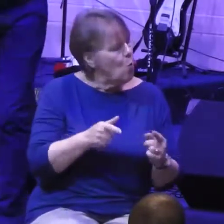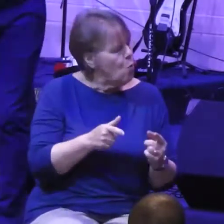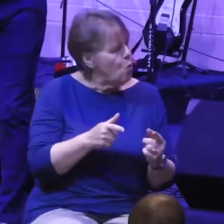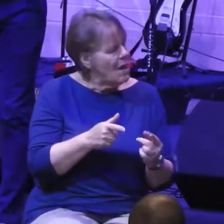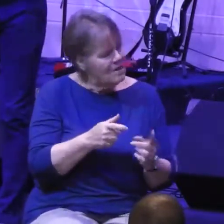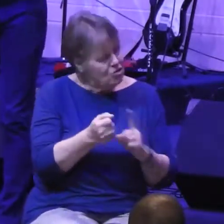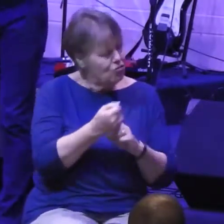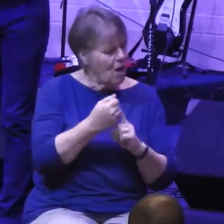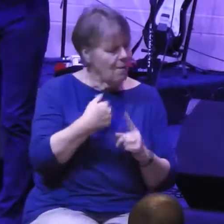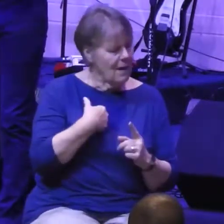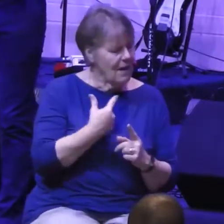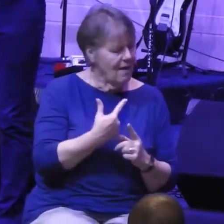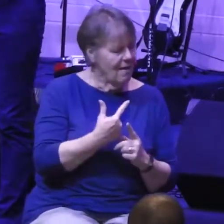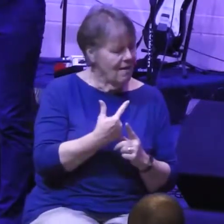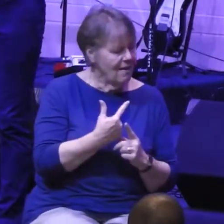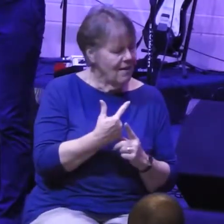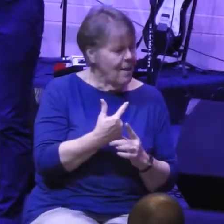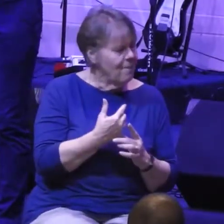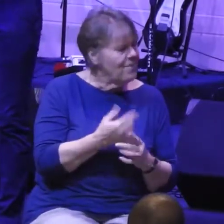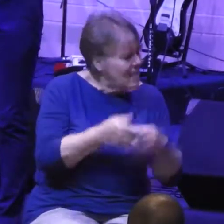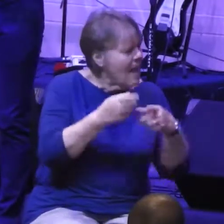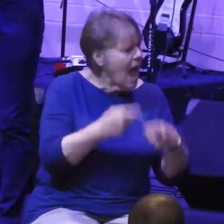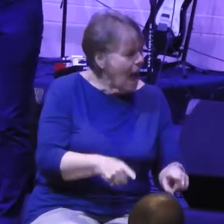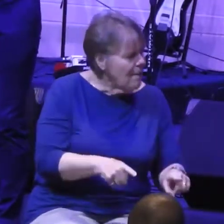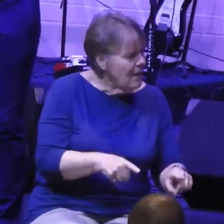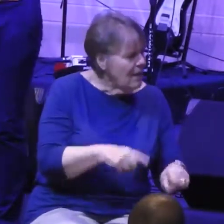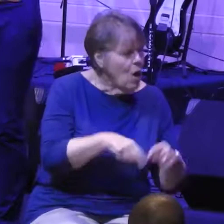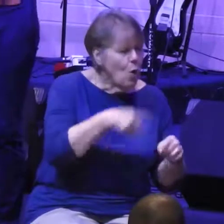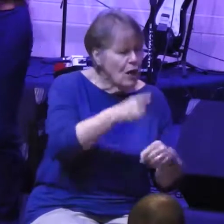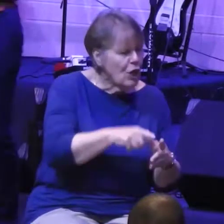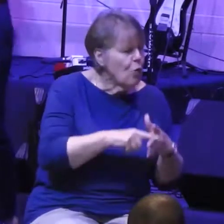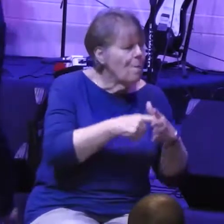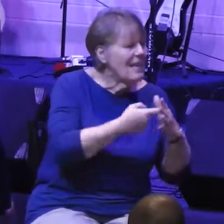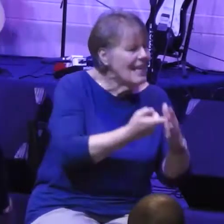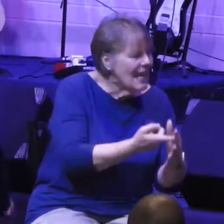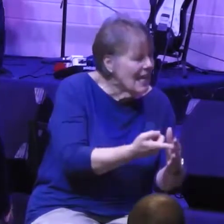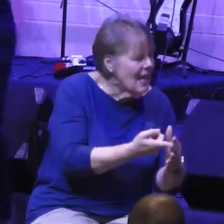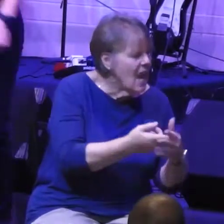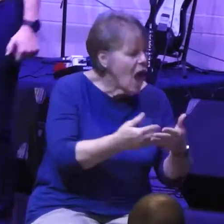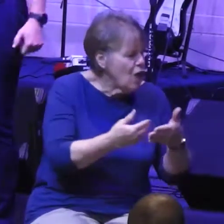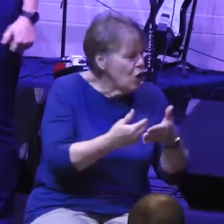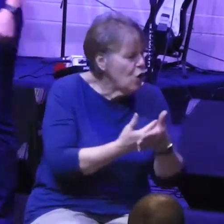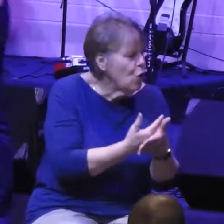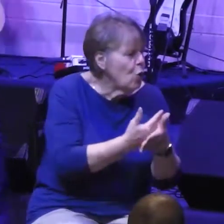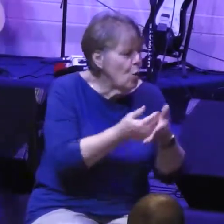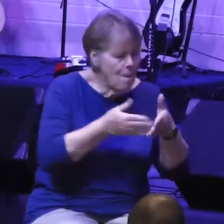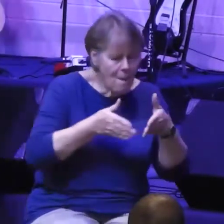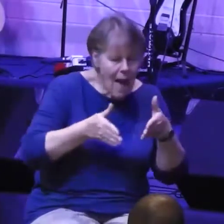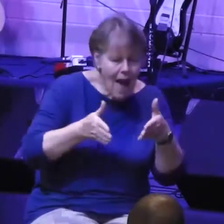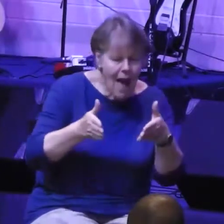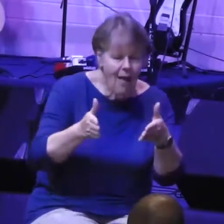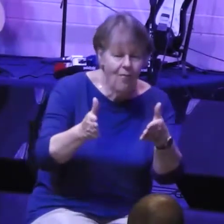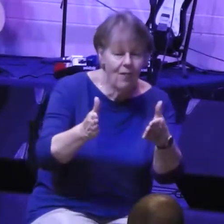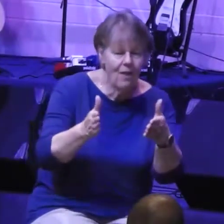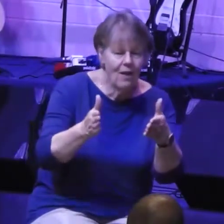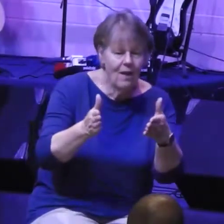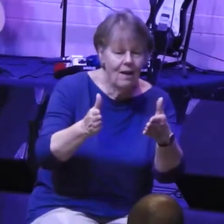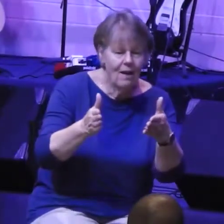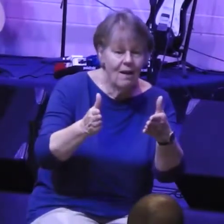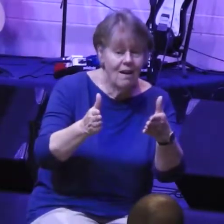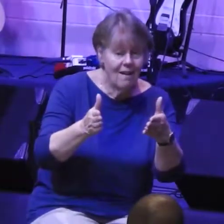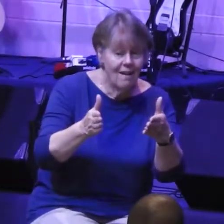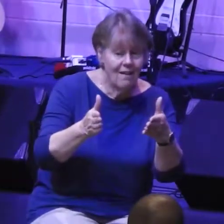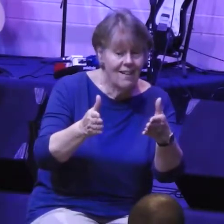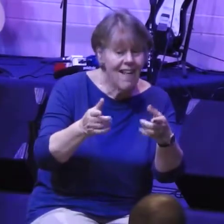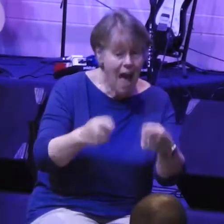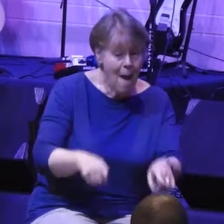that right when you start moving in a new direction, right when you feel like there's some momentum, isn't it common that there's going to